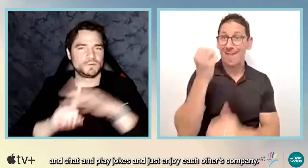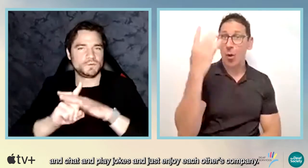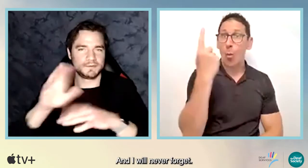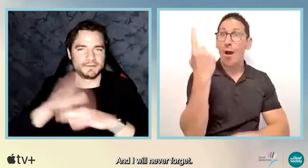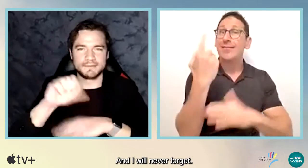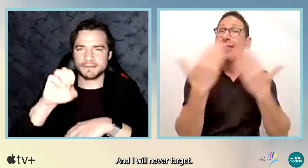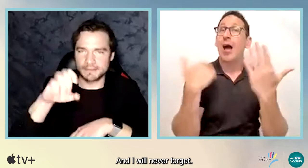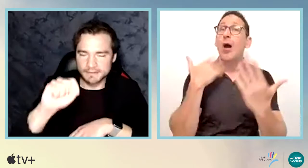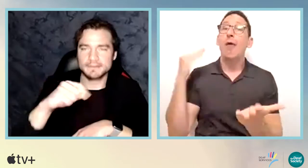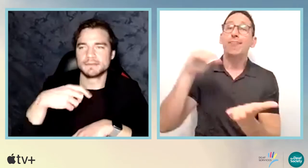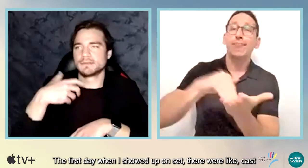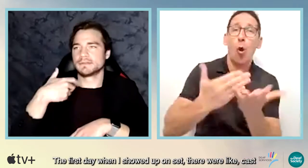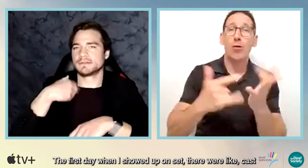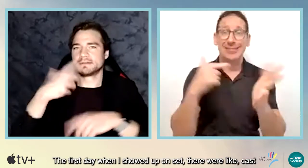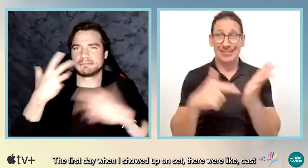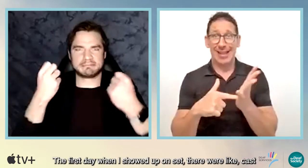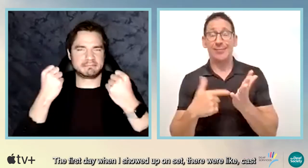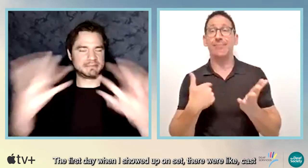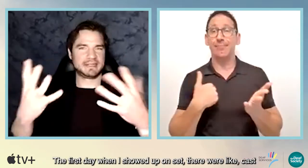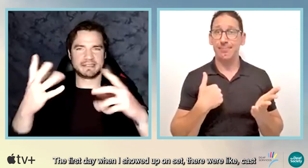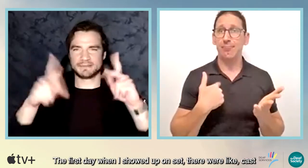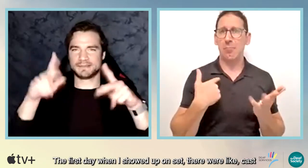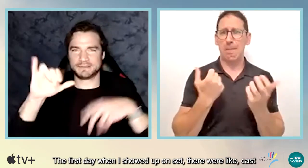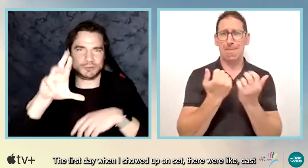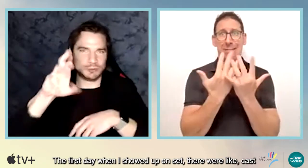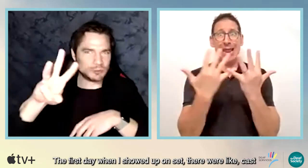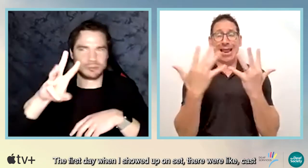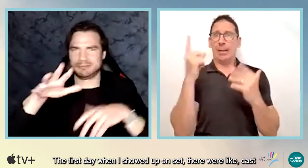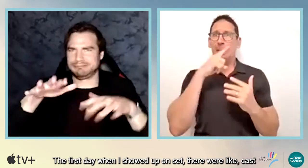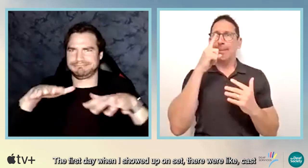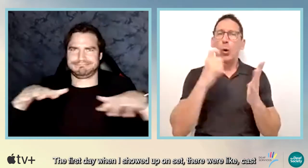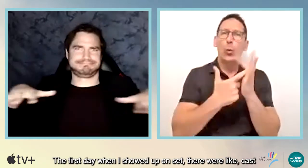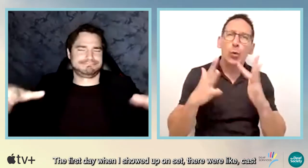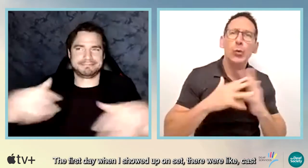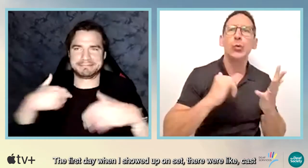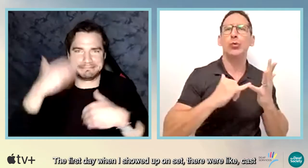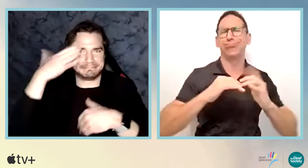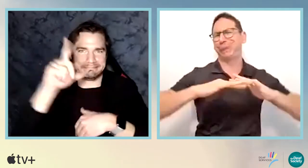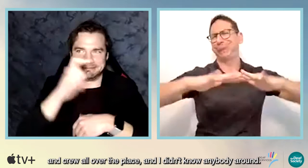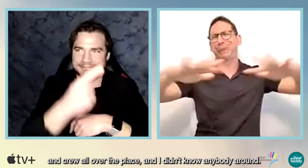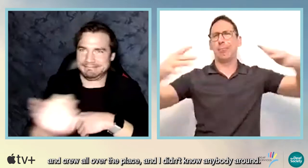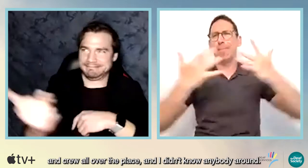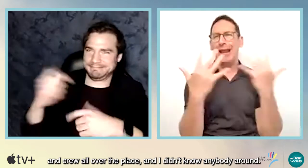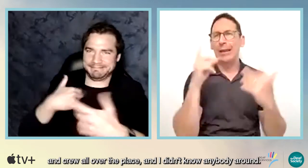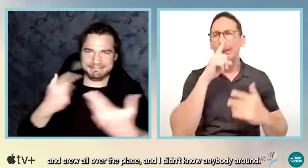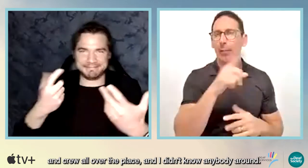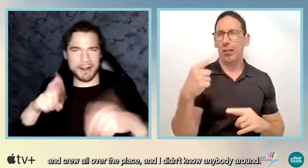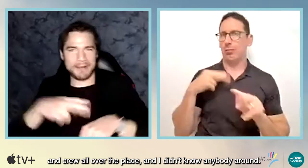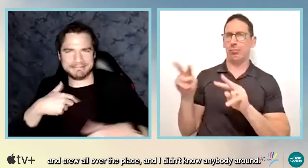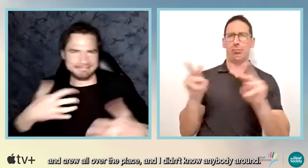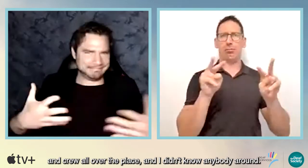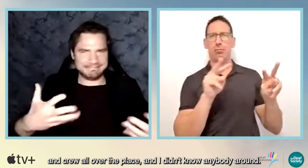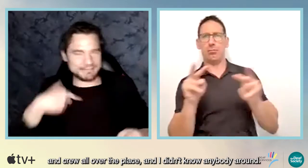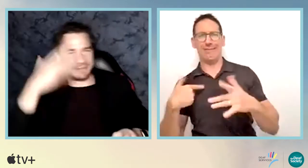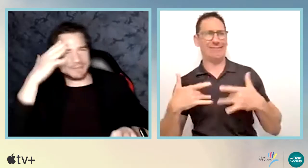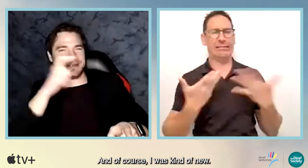company. And I will never forget the first day when I showed up on set. I mean, there were like cast and crew all over the place. And I didn't know